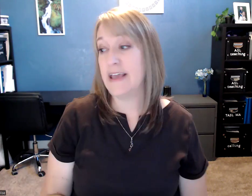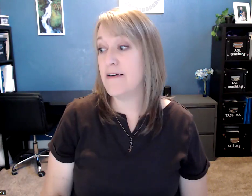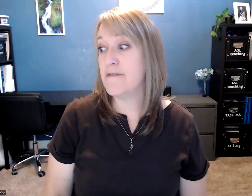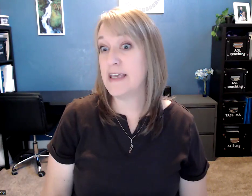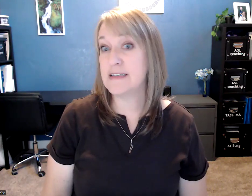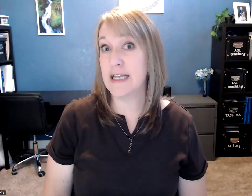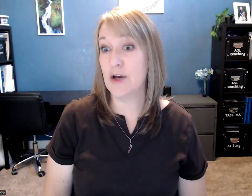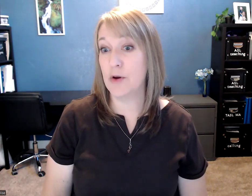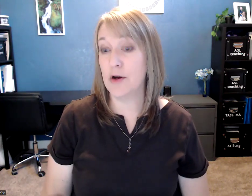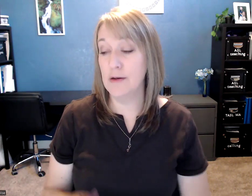if he's going to help her